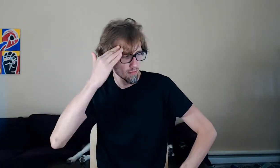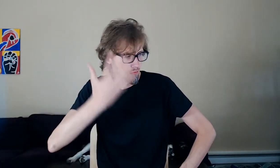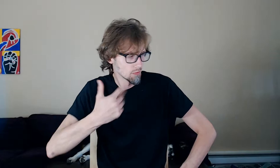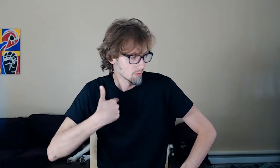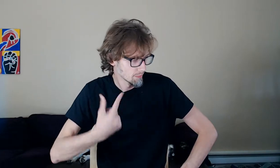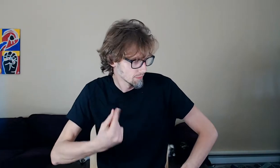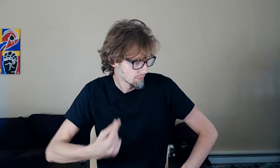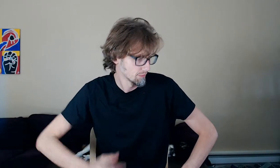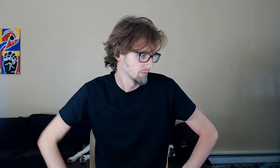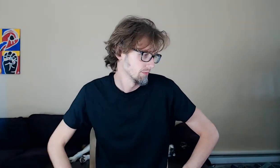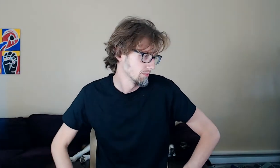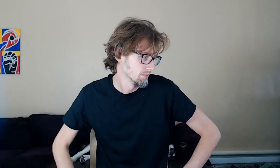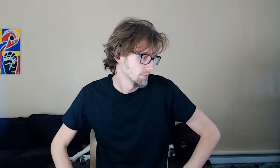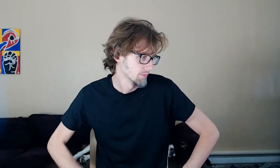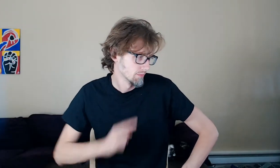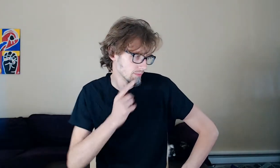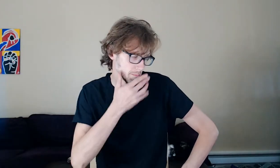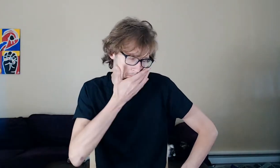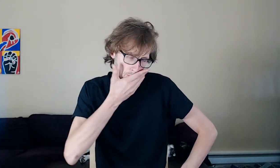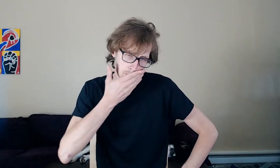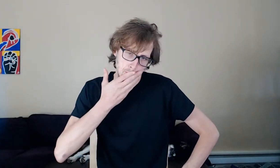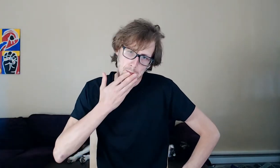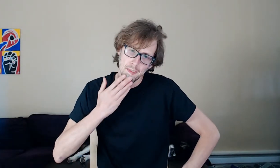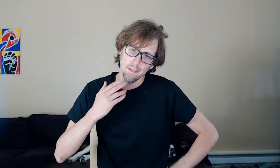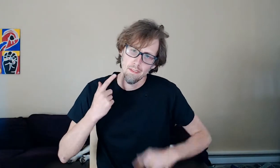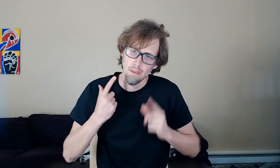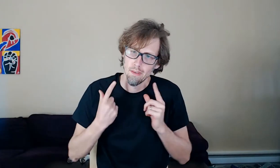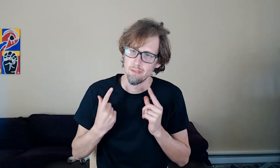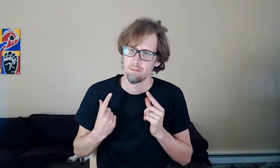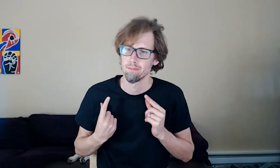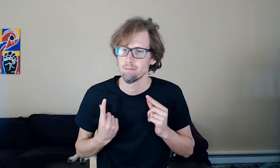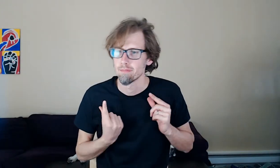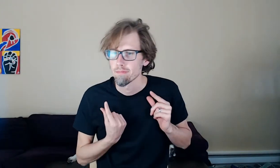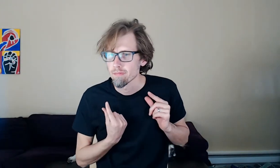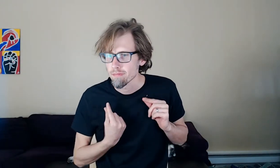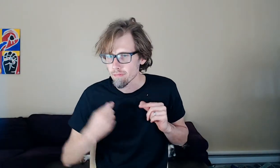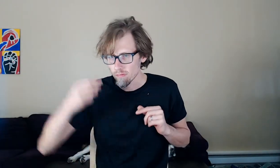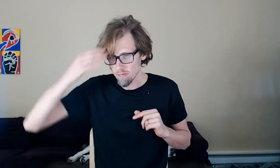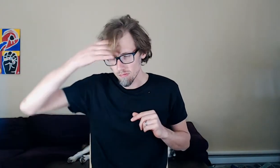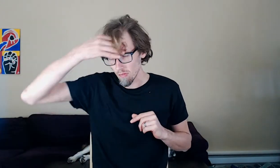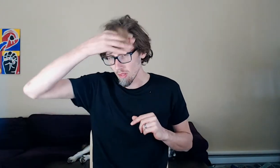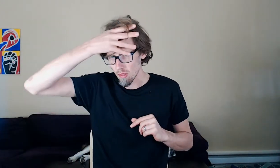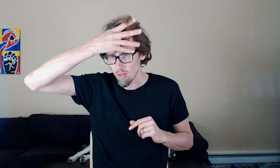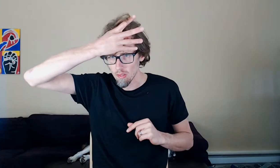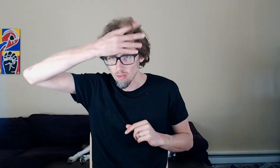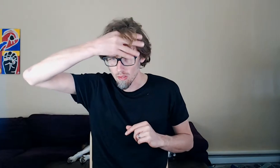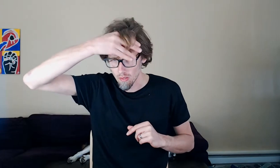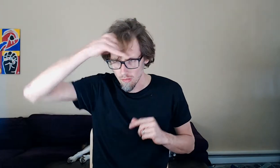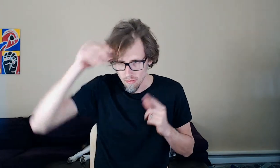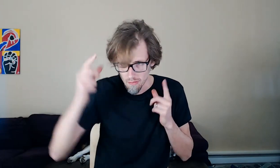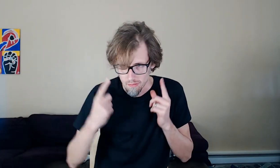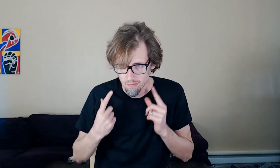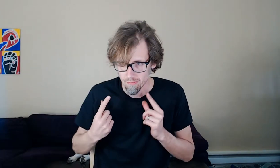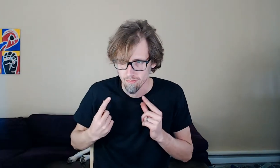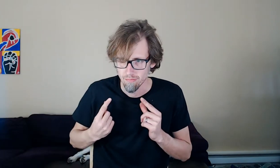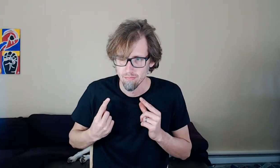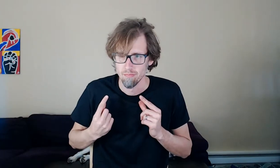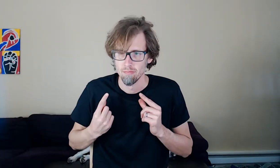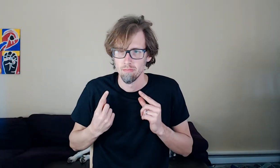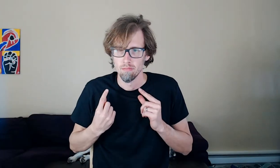It'll be obvious in just a minute, but the reason this angle is there is so that you have a full flat wall with no angle at the top. This will make it a lot easier to put on